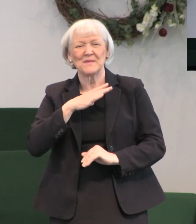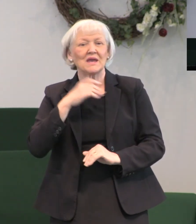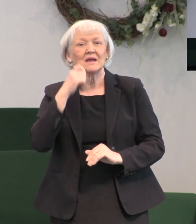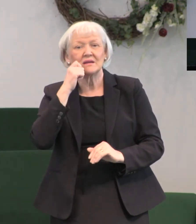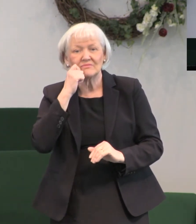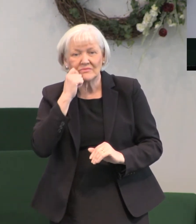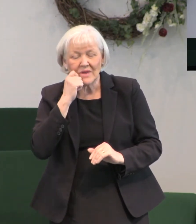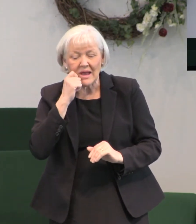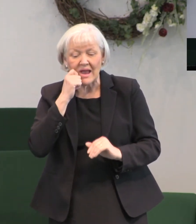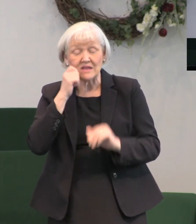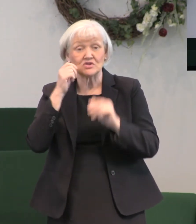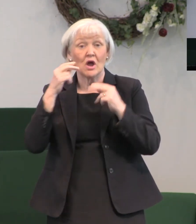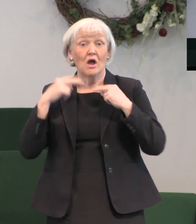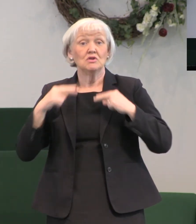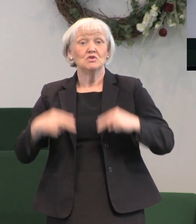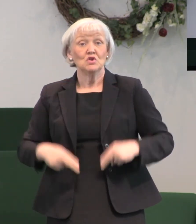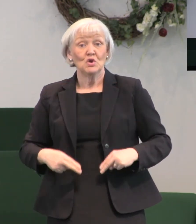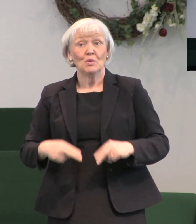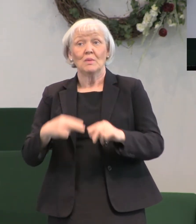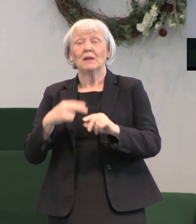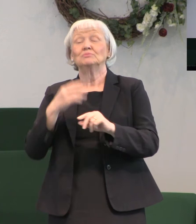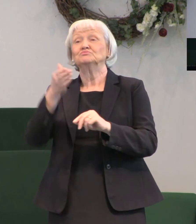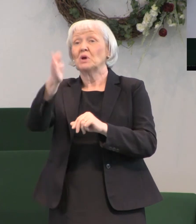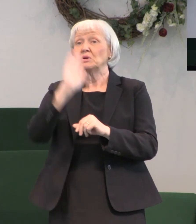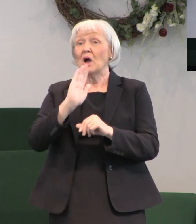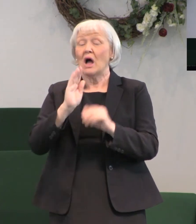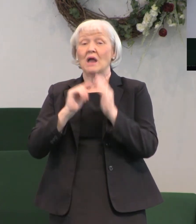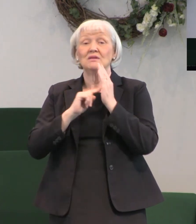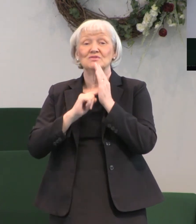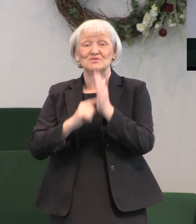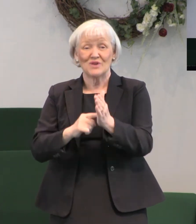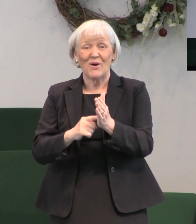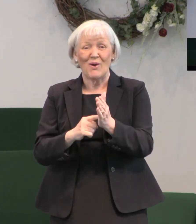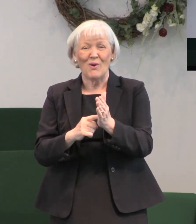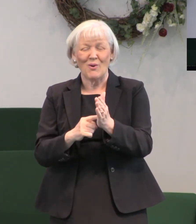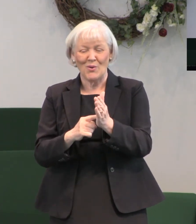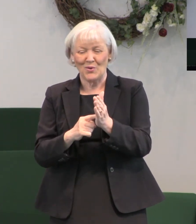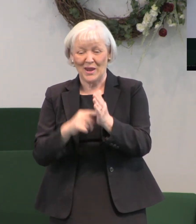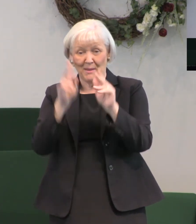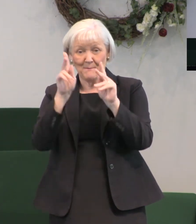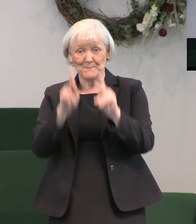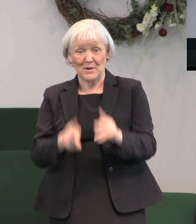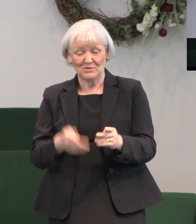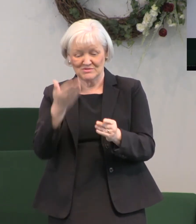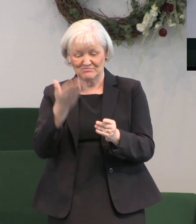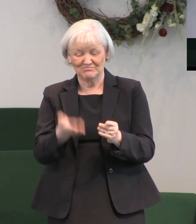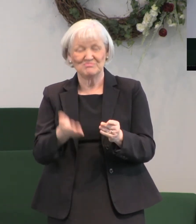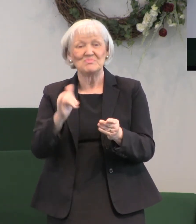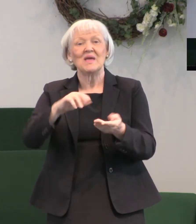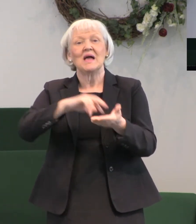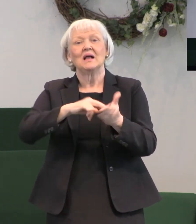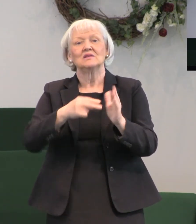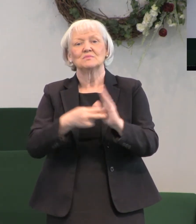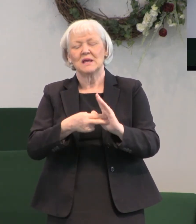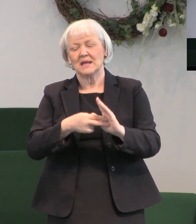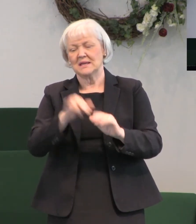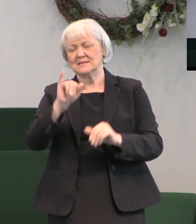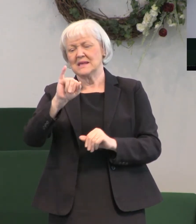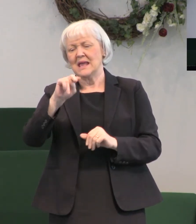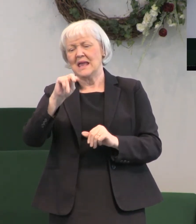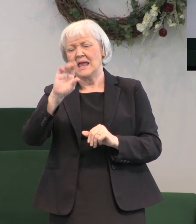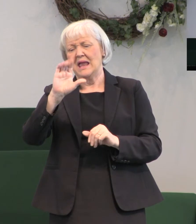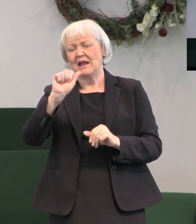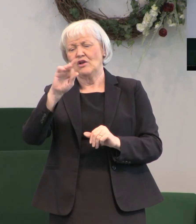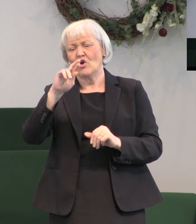that he was God revealed in the flesh. This speaks of his incarnation. That word